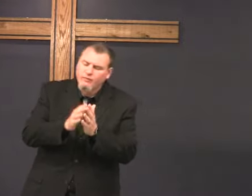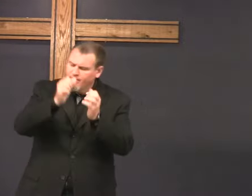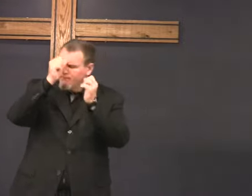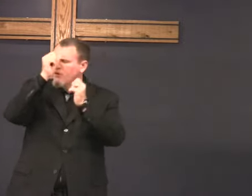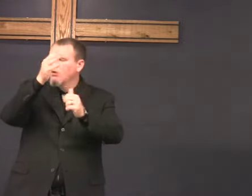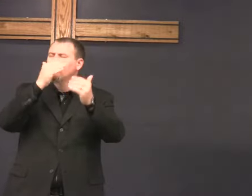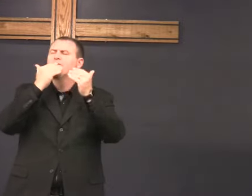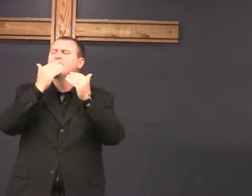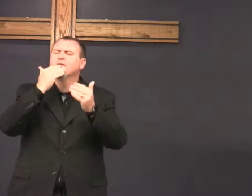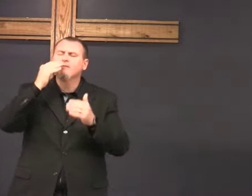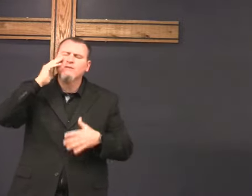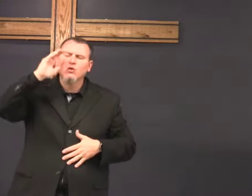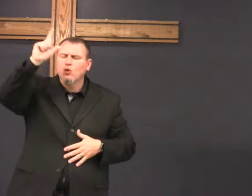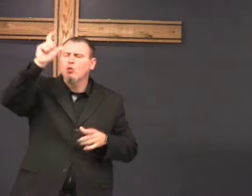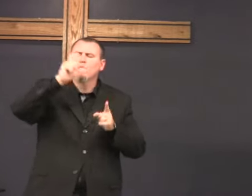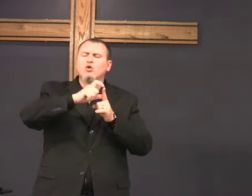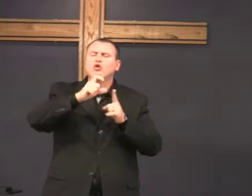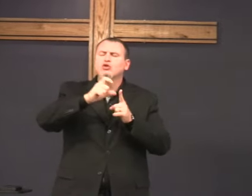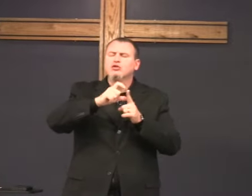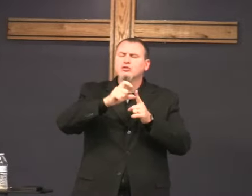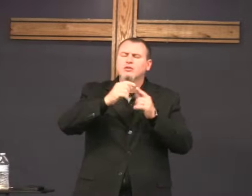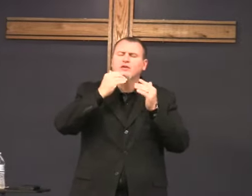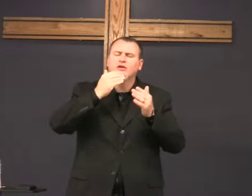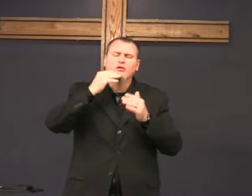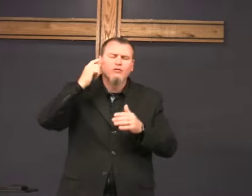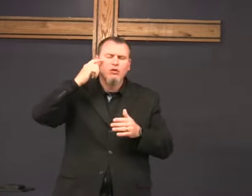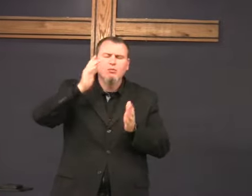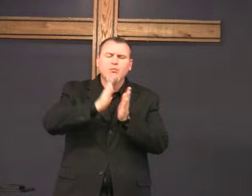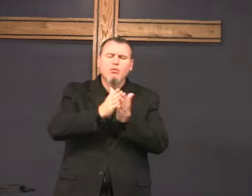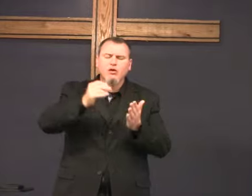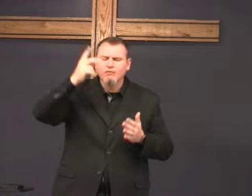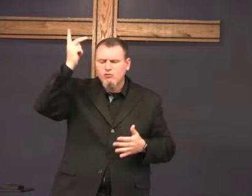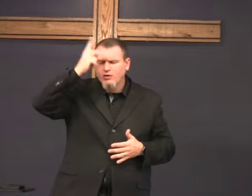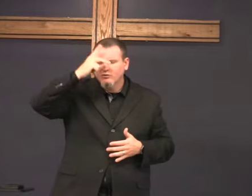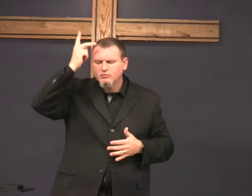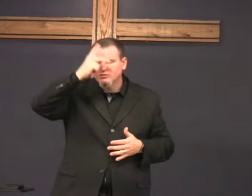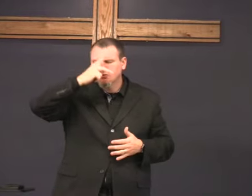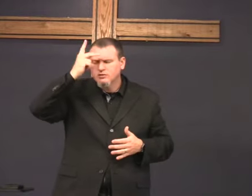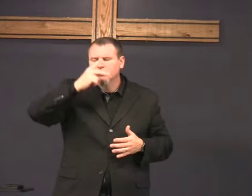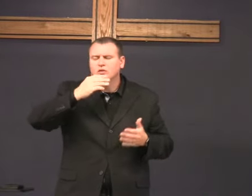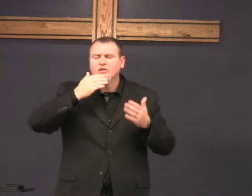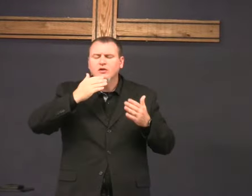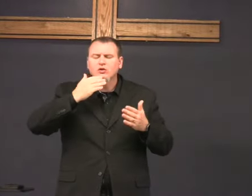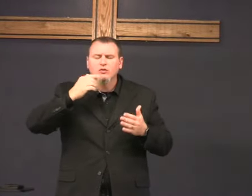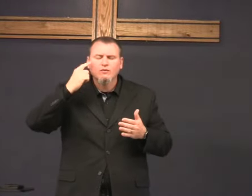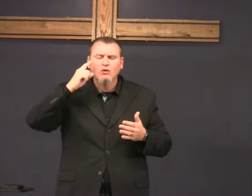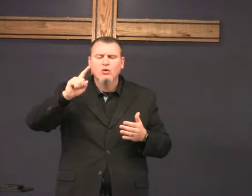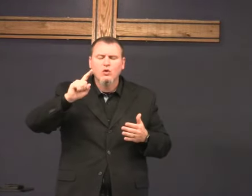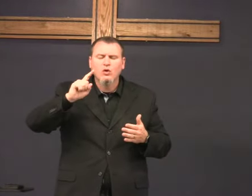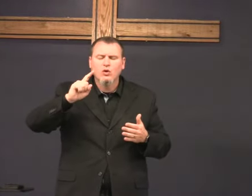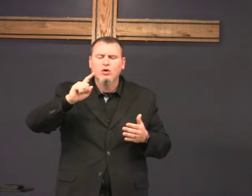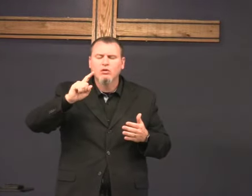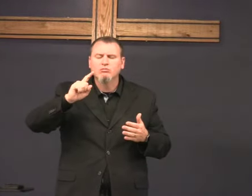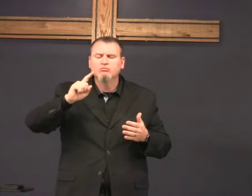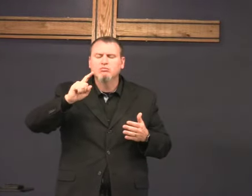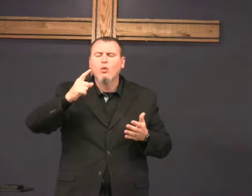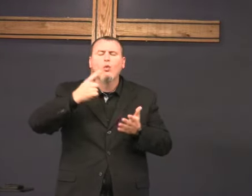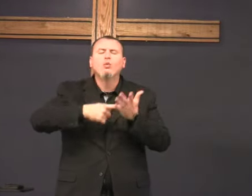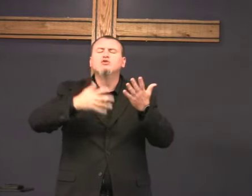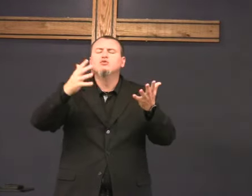let's pray Father in heaven I thank you for your work I thank you for Proverbs